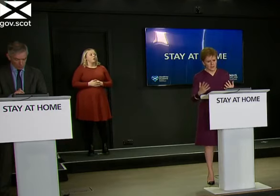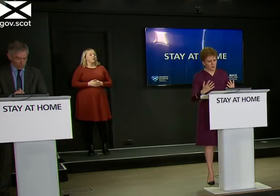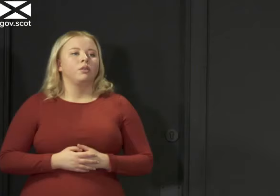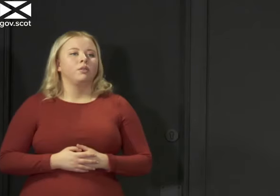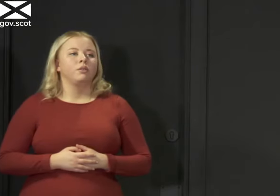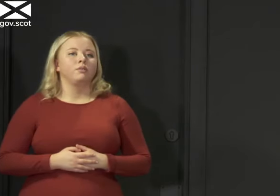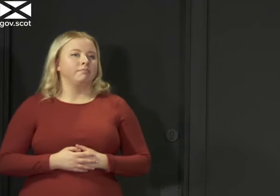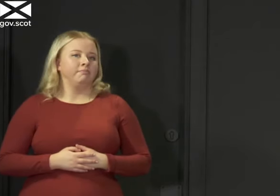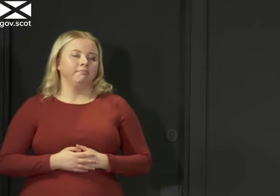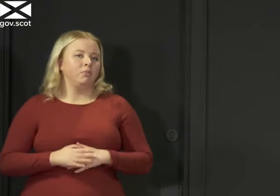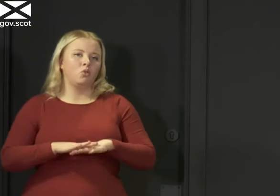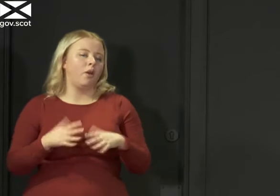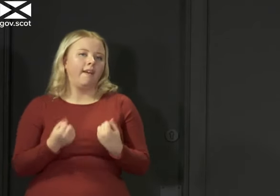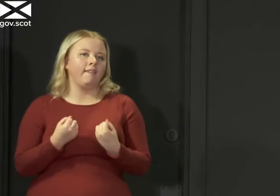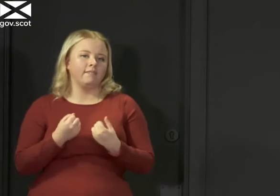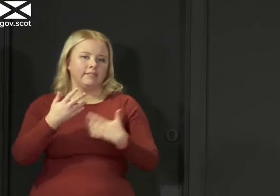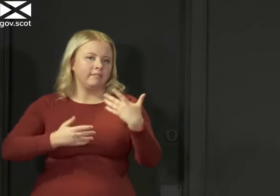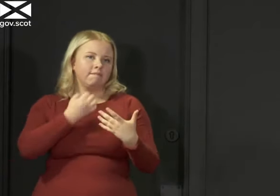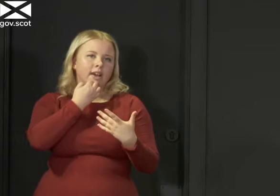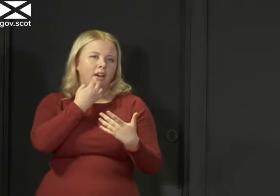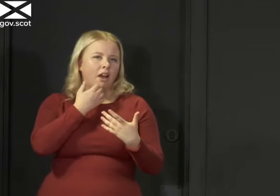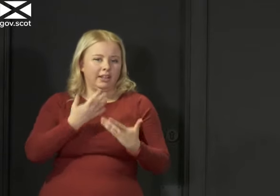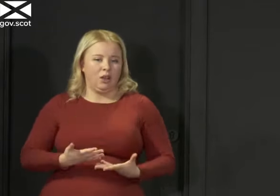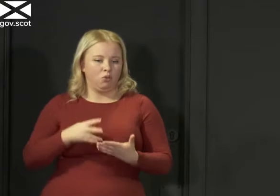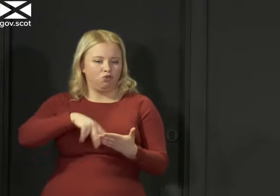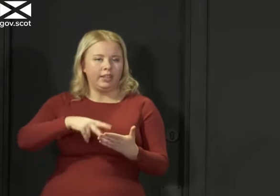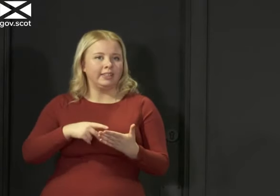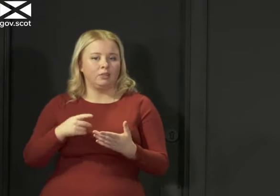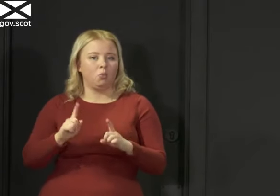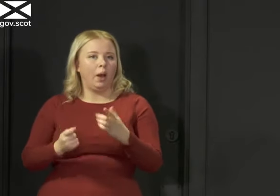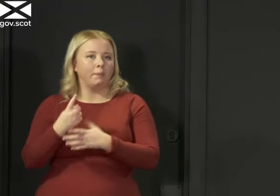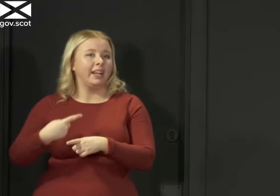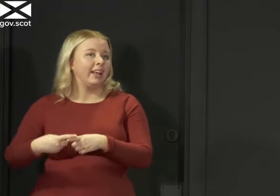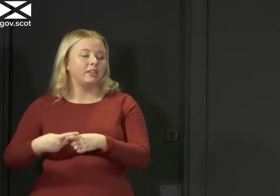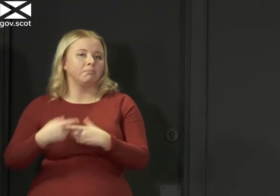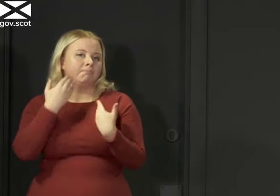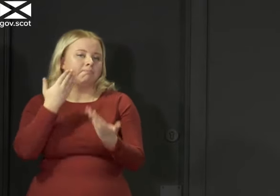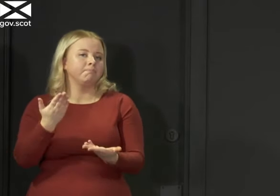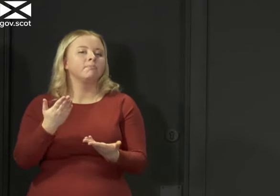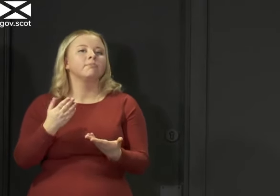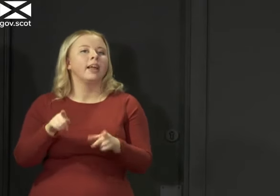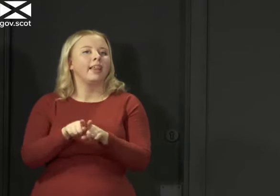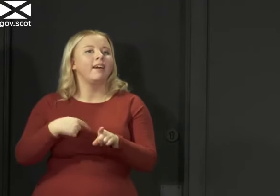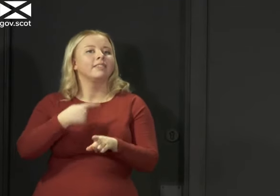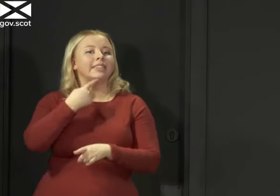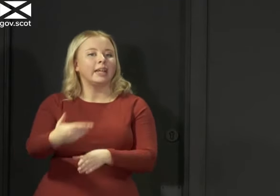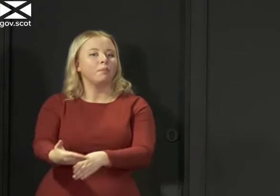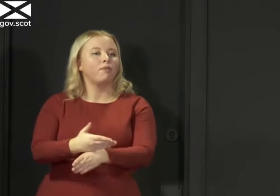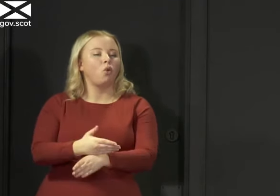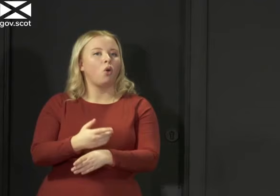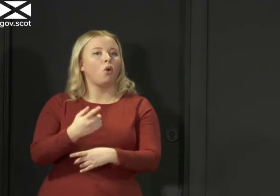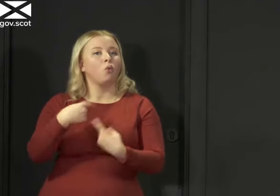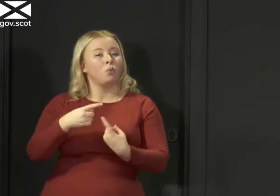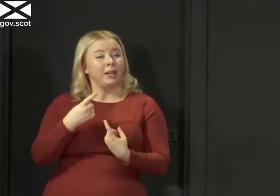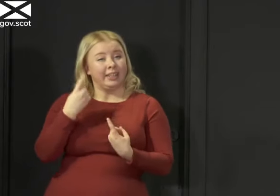I don't have the figures in front of me for incidents in England. As I've said before, what we think is the R